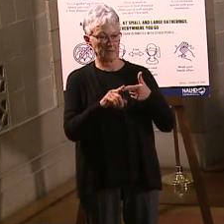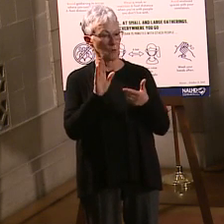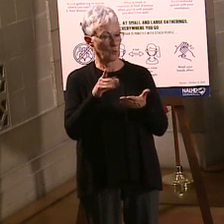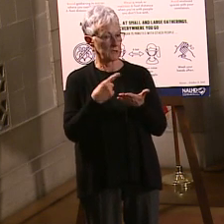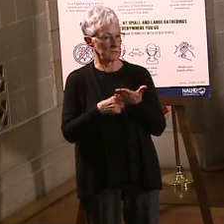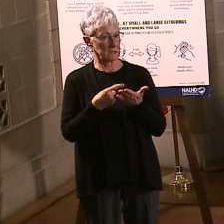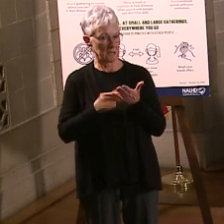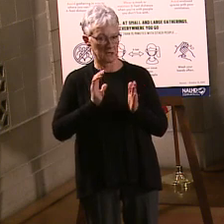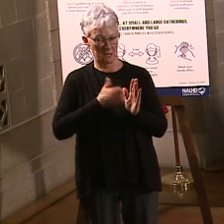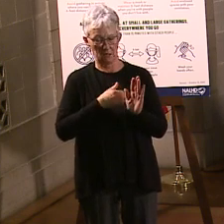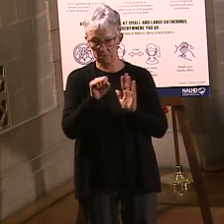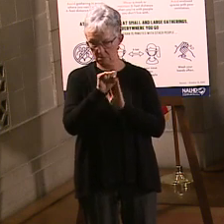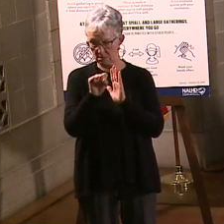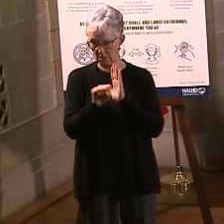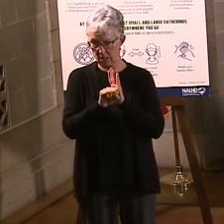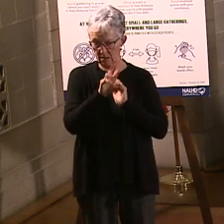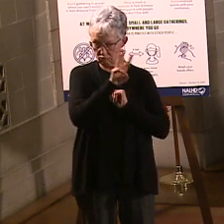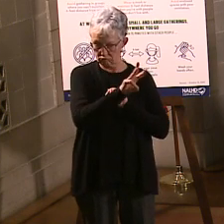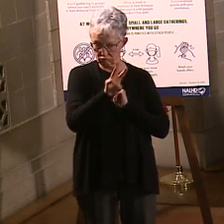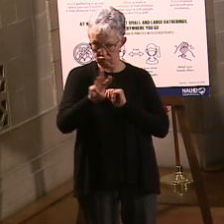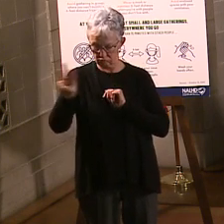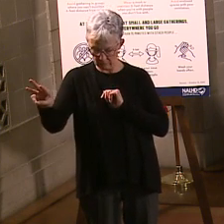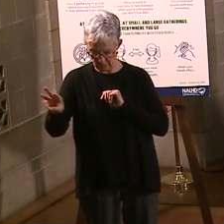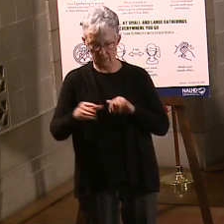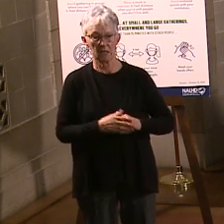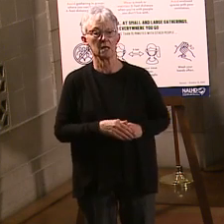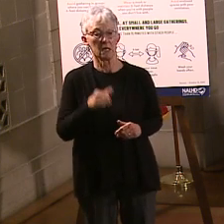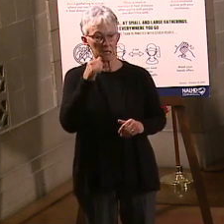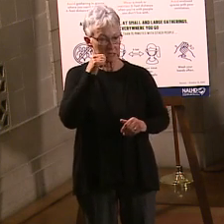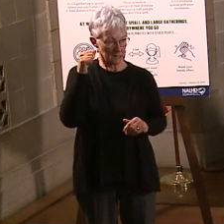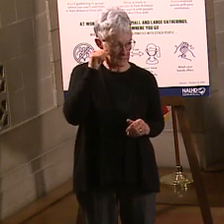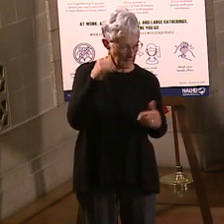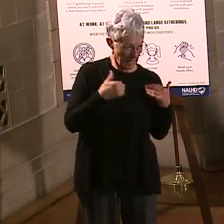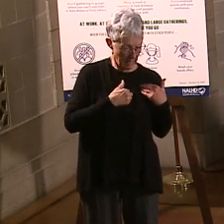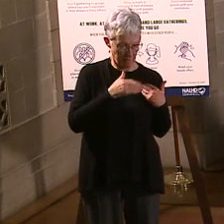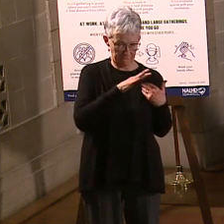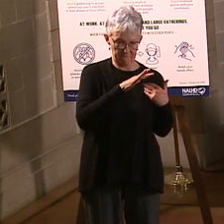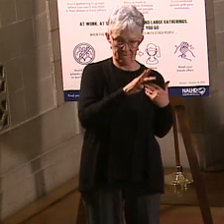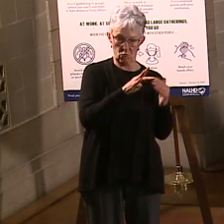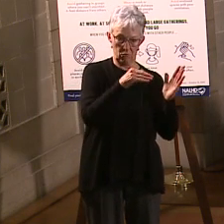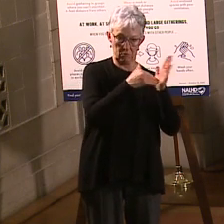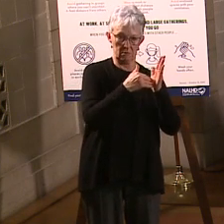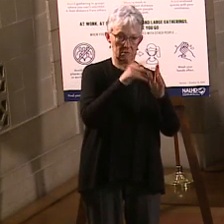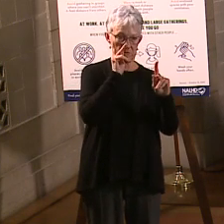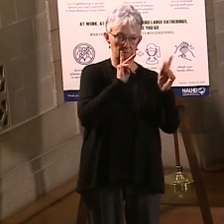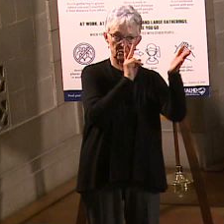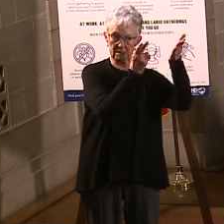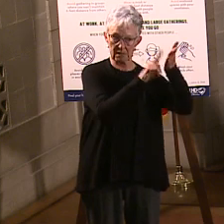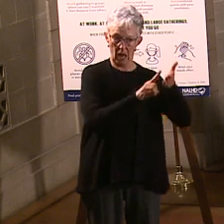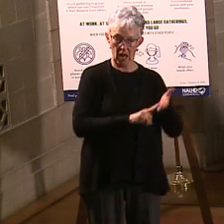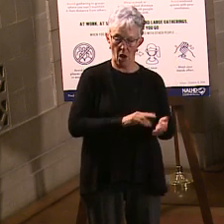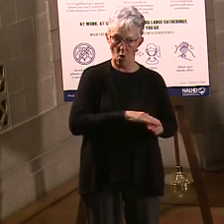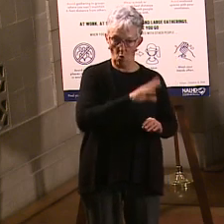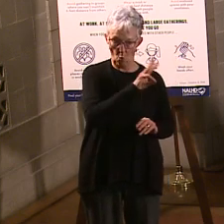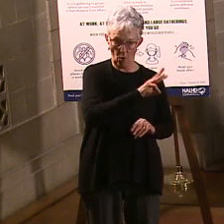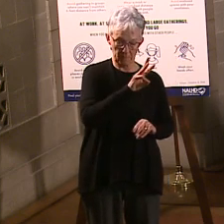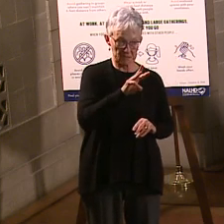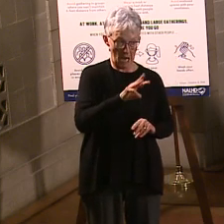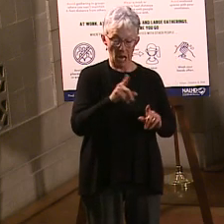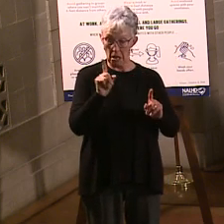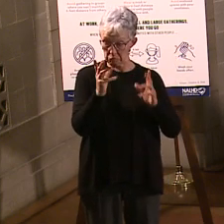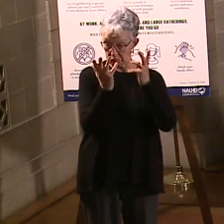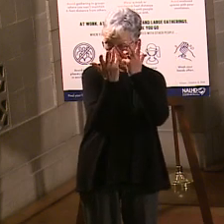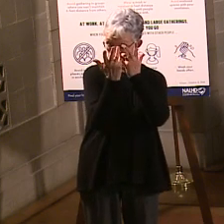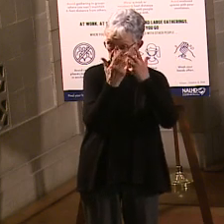We did our soft launch yesterday, and we had 54,000 people sign up for it. I think it all went very smoothly so